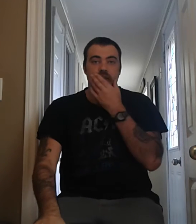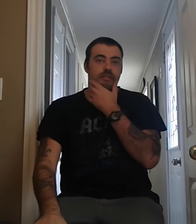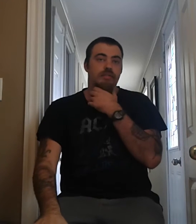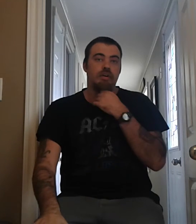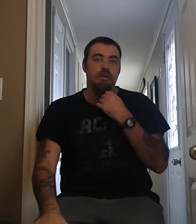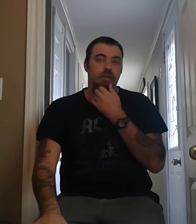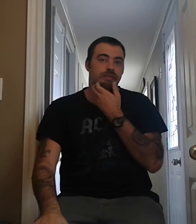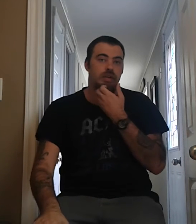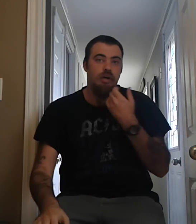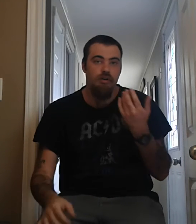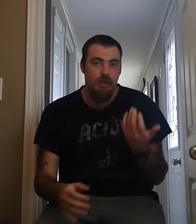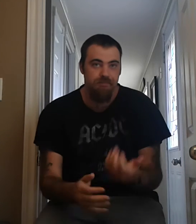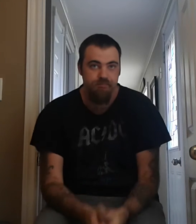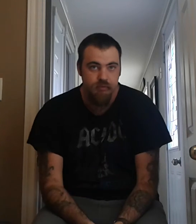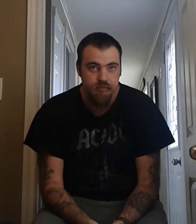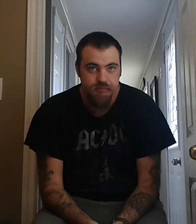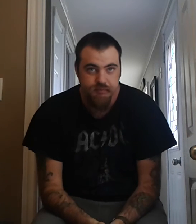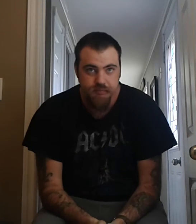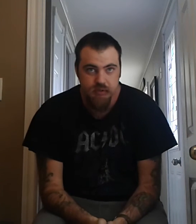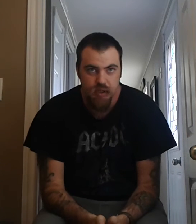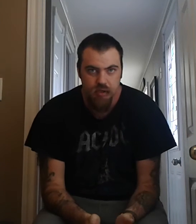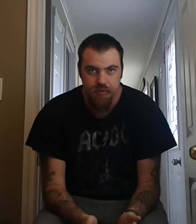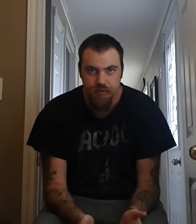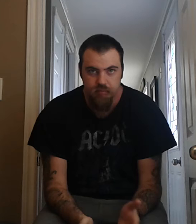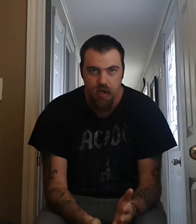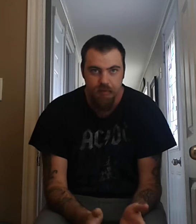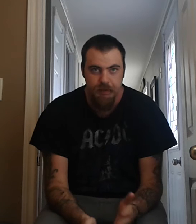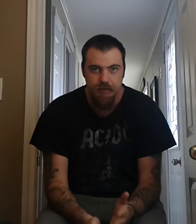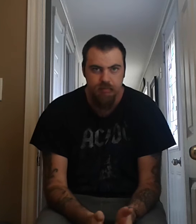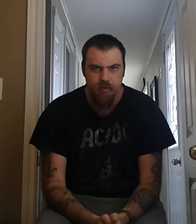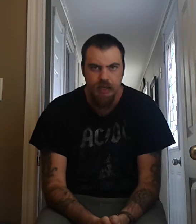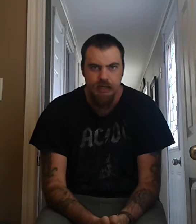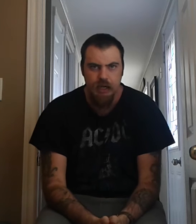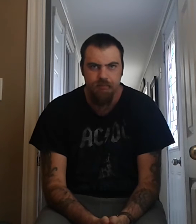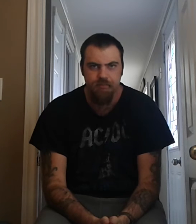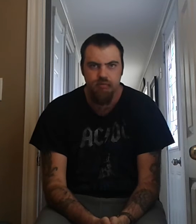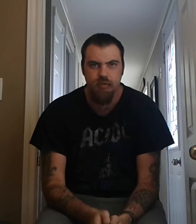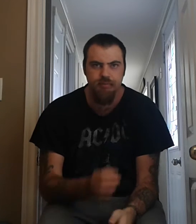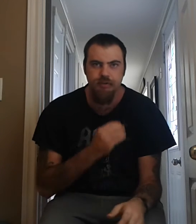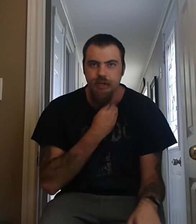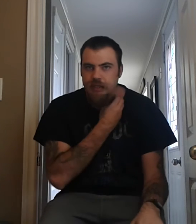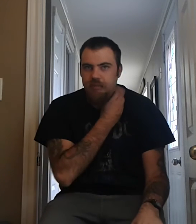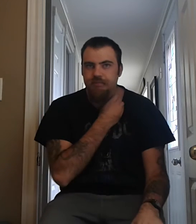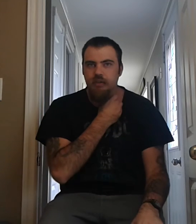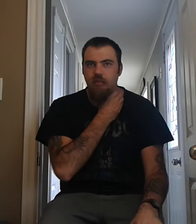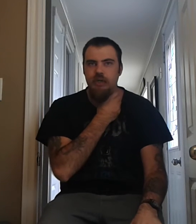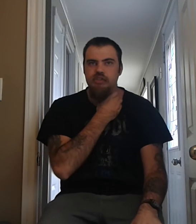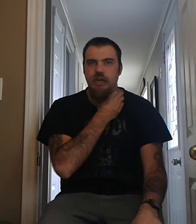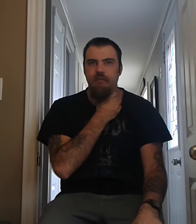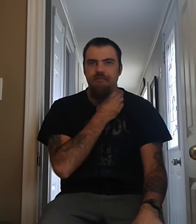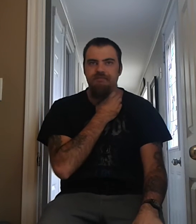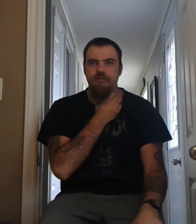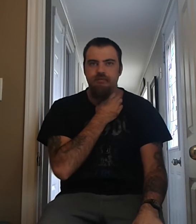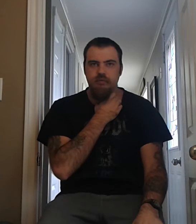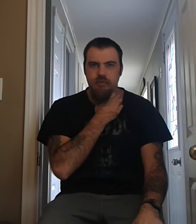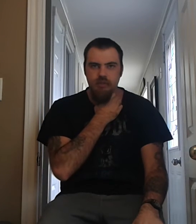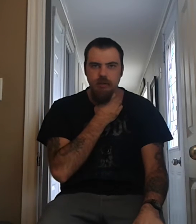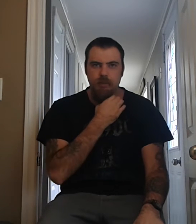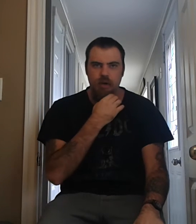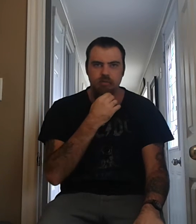it started. With, you know, um, all the rock bands were like, um, Free, which, um, Paul